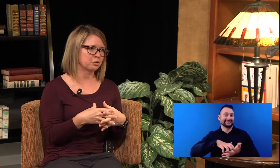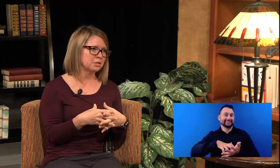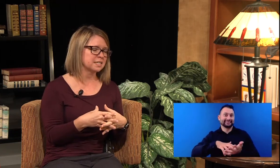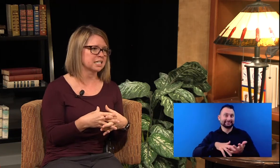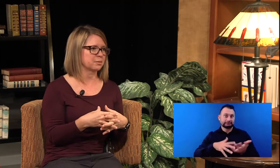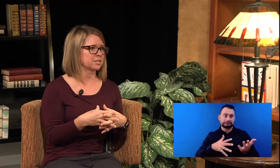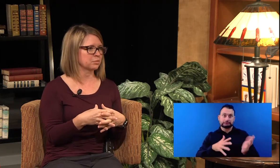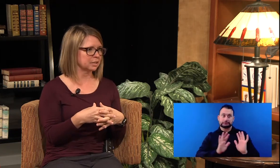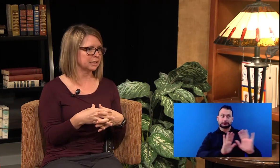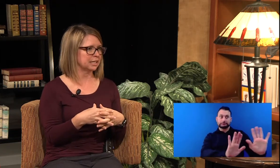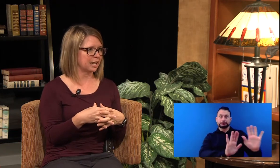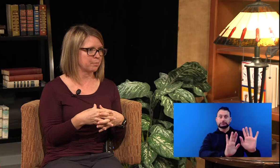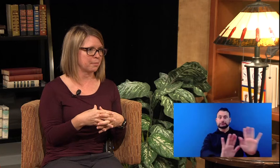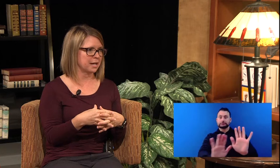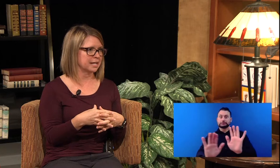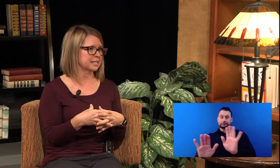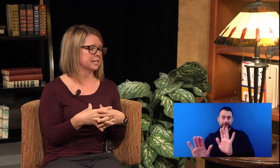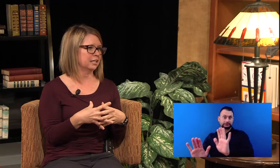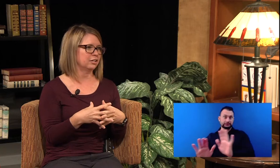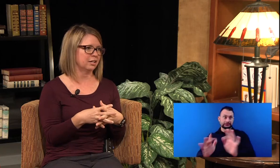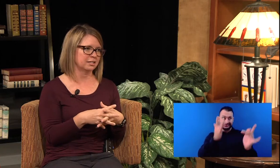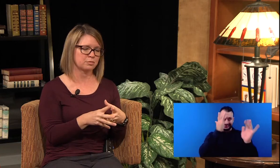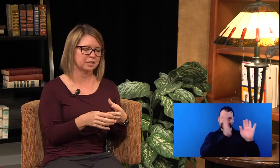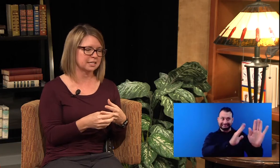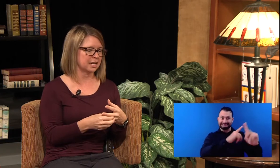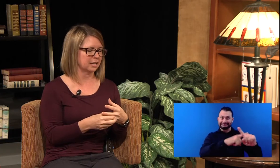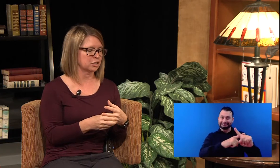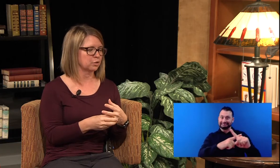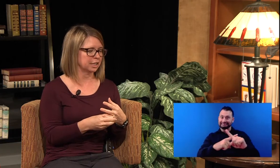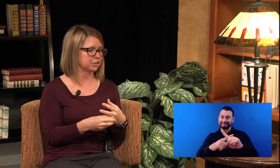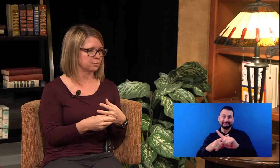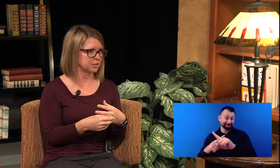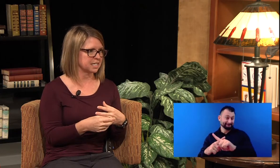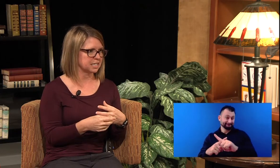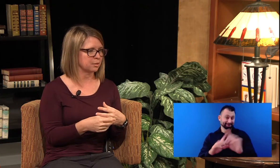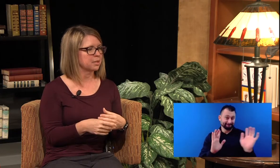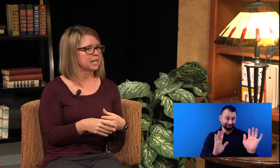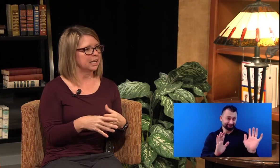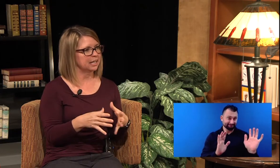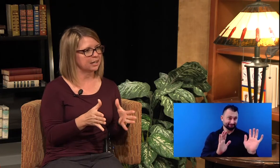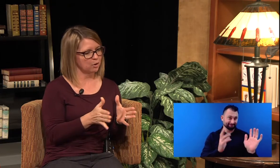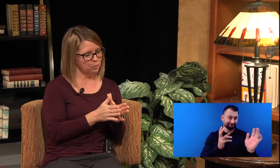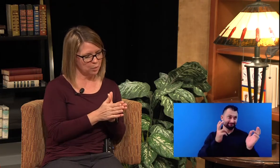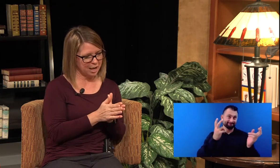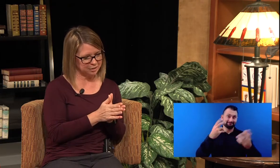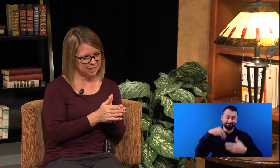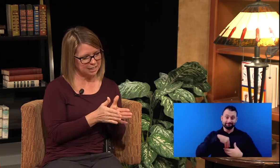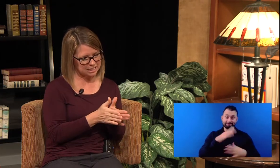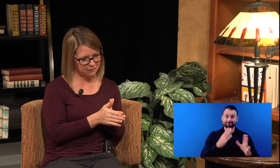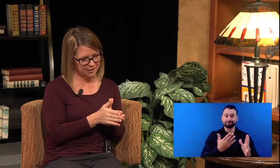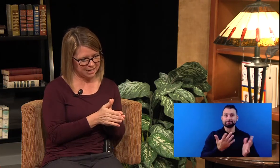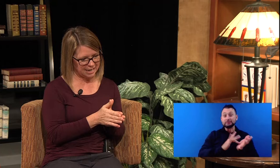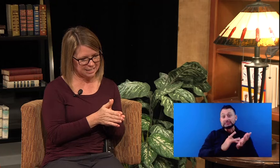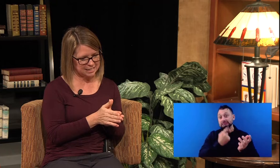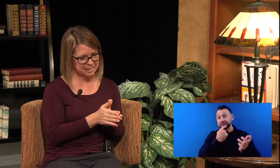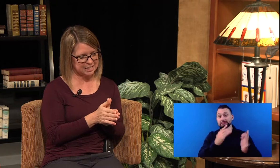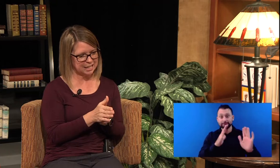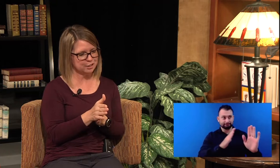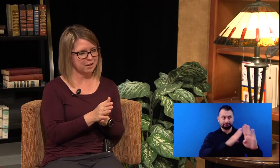immune system is really compromised and it's really taken a toll on your immune system. And how they classify AIDS is that you have